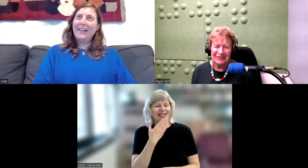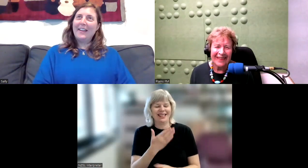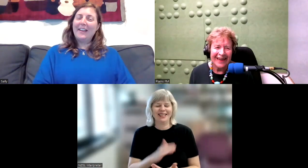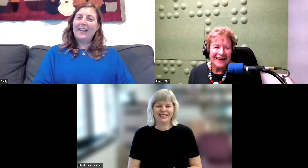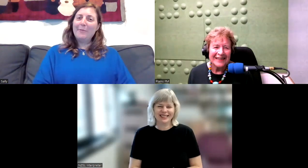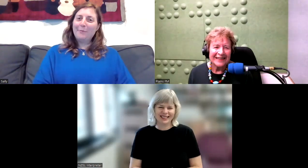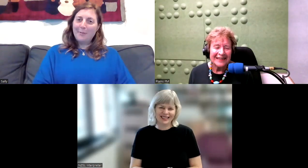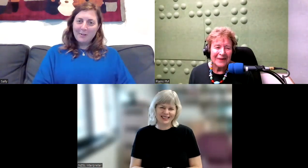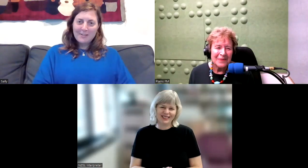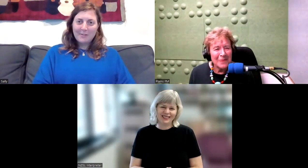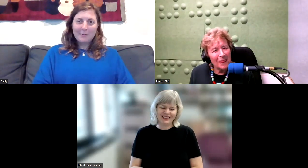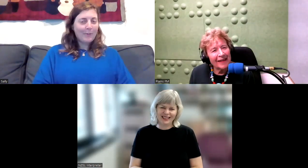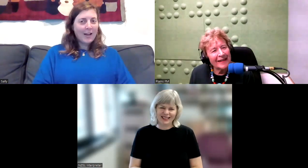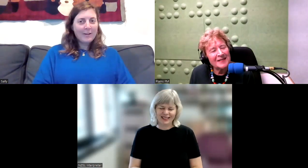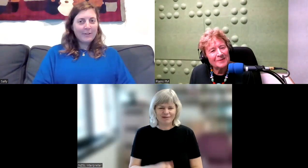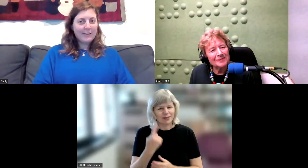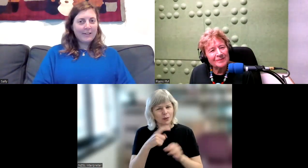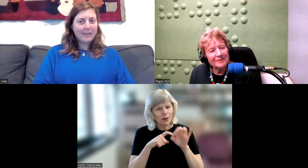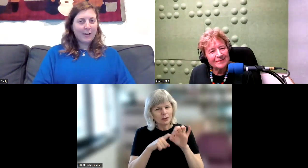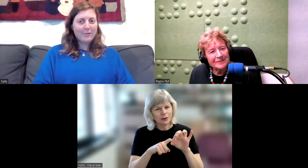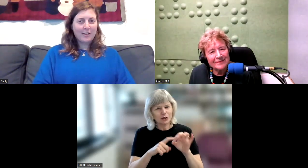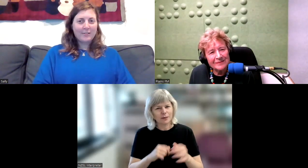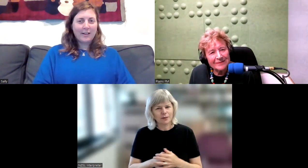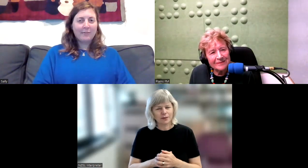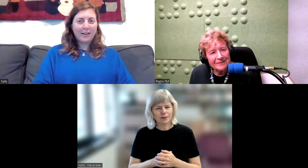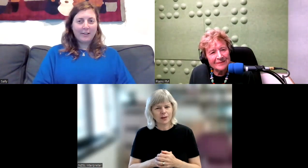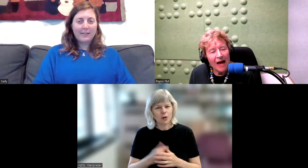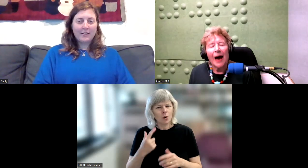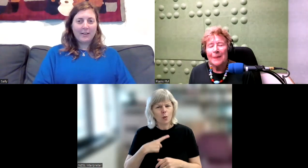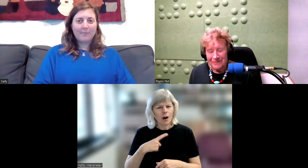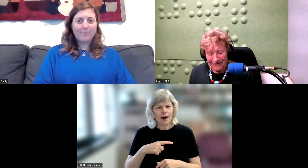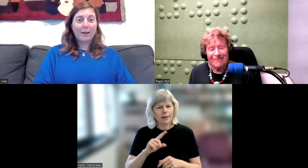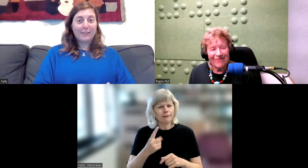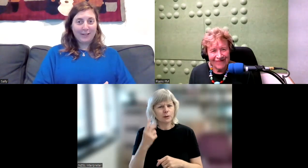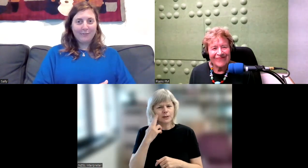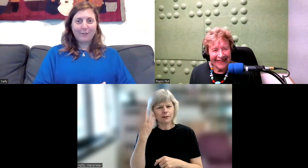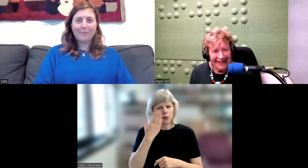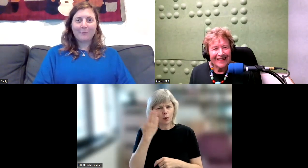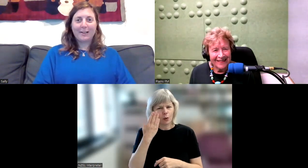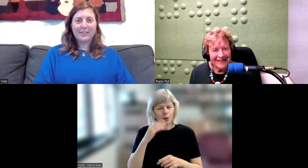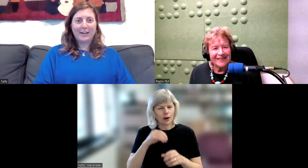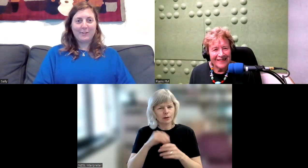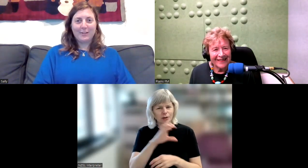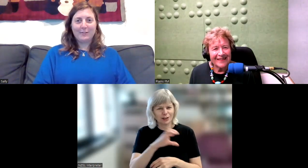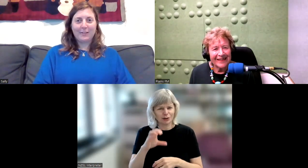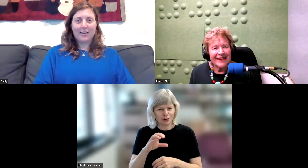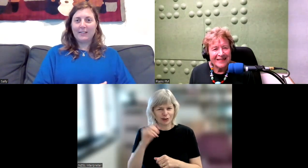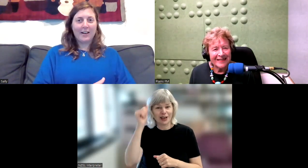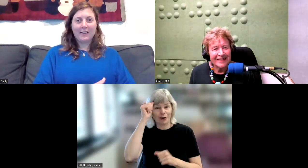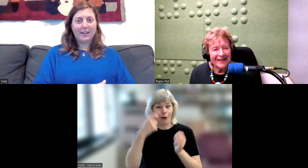I have one question. Why was it in Christchurch? And I recognize the name Rolleston from Rolleston Avenue. Is that the